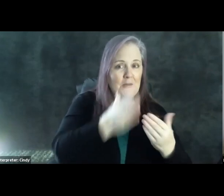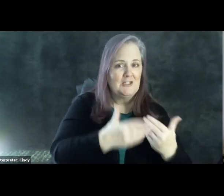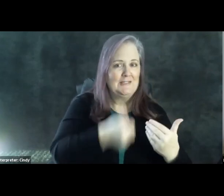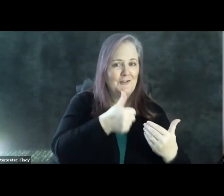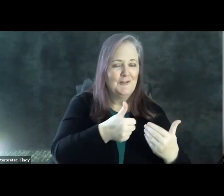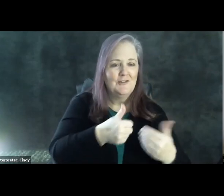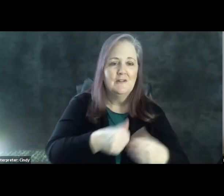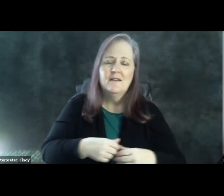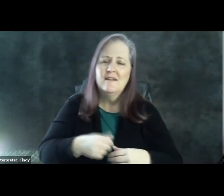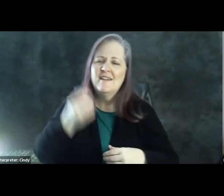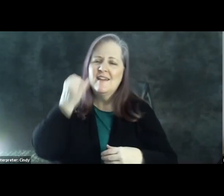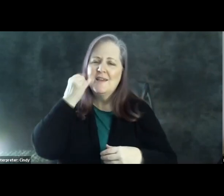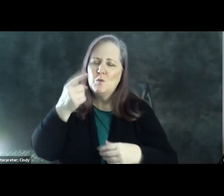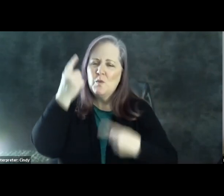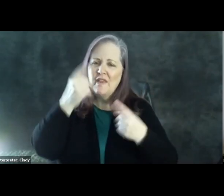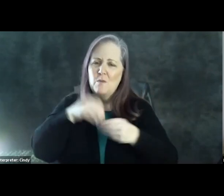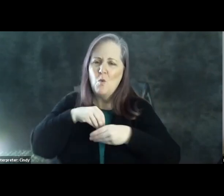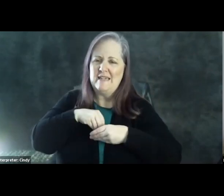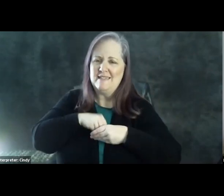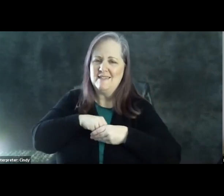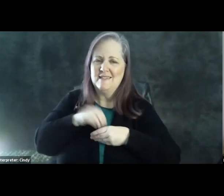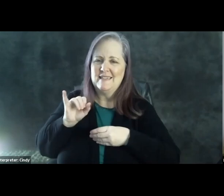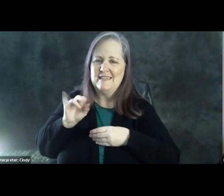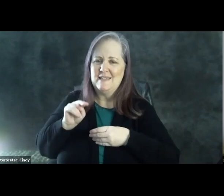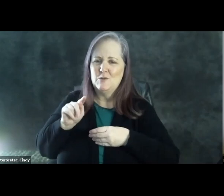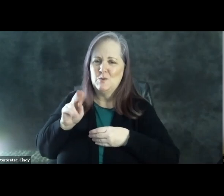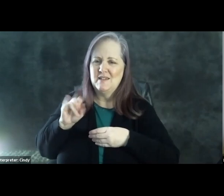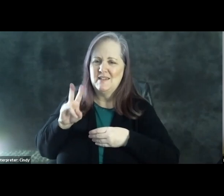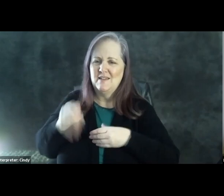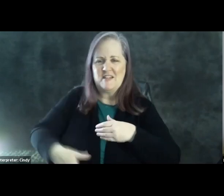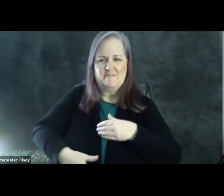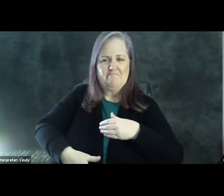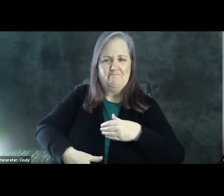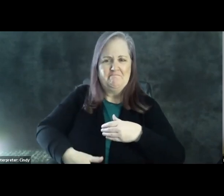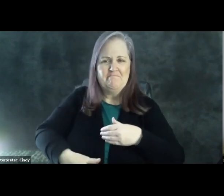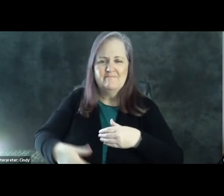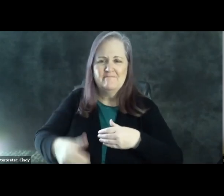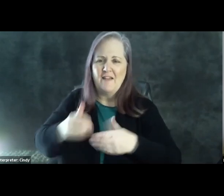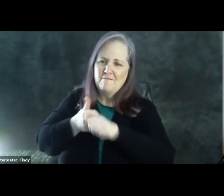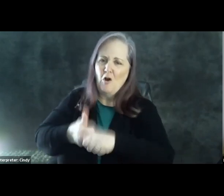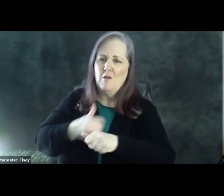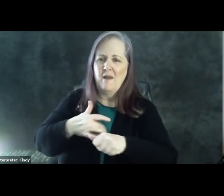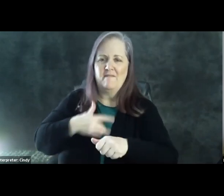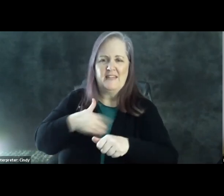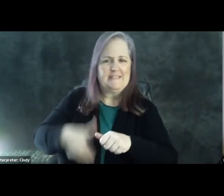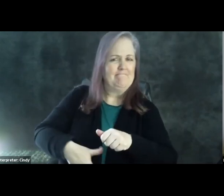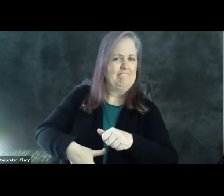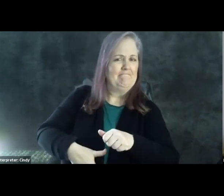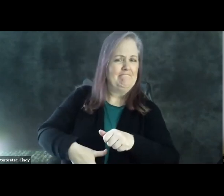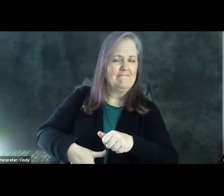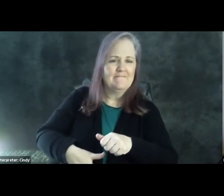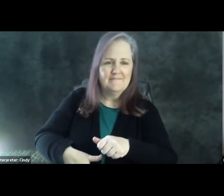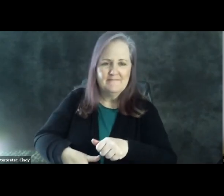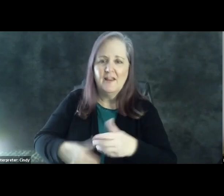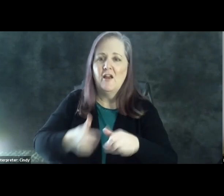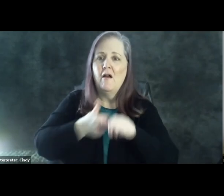if you think in a more intuitive way, you're more subject. So people that sort of go on feeling and intuition are more likely to buy into